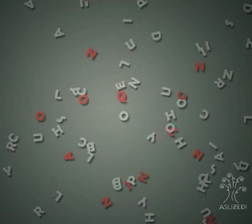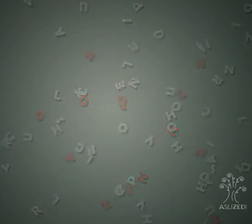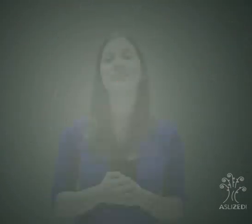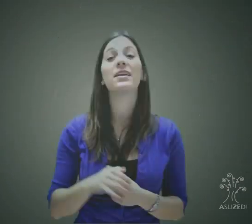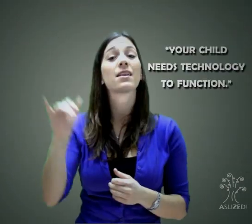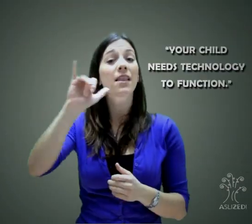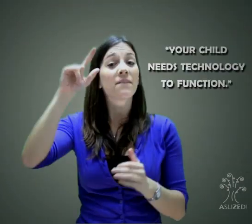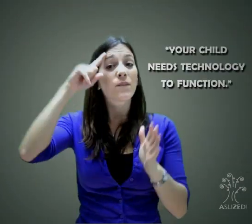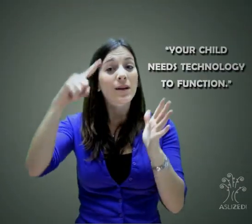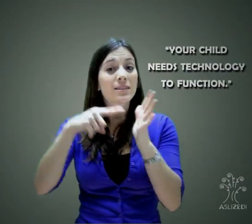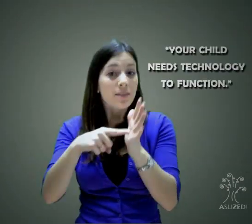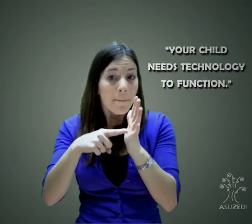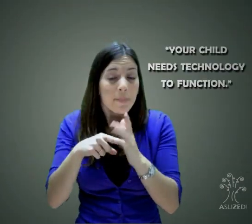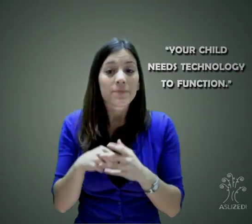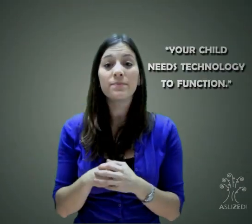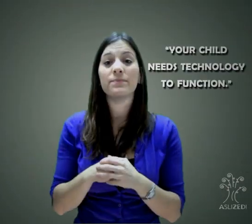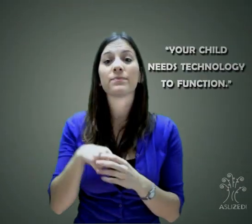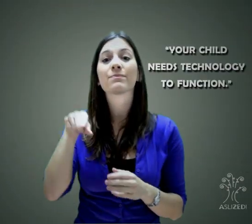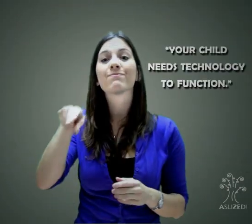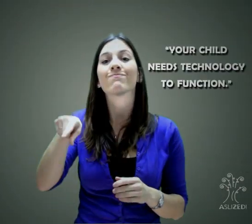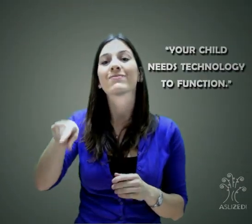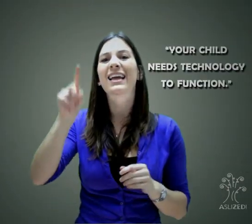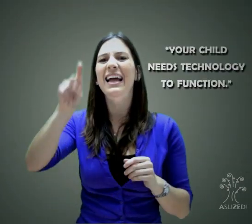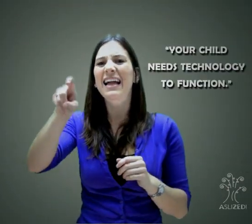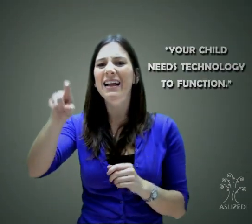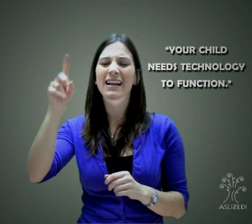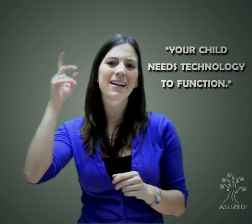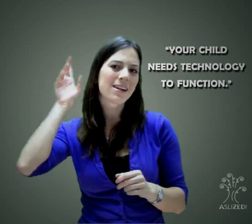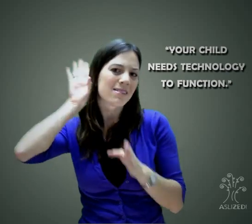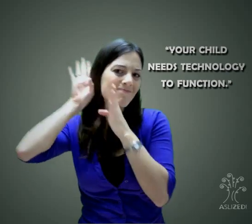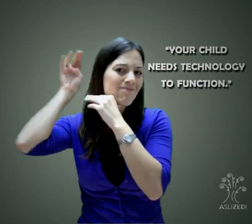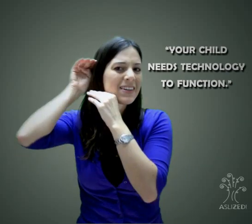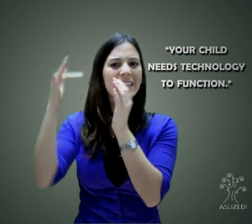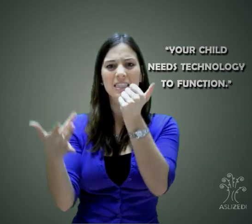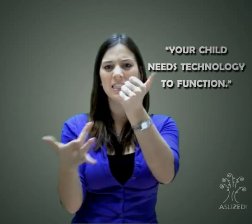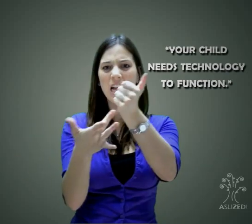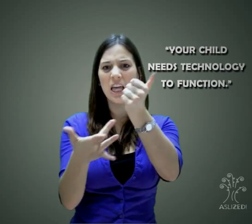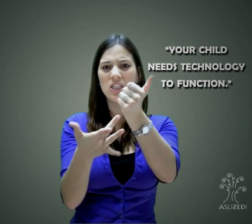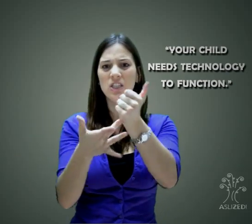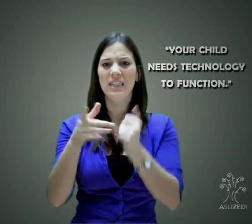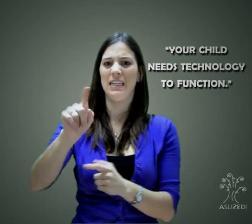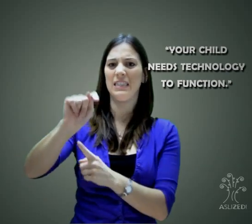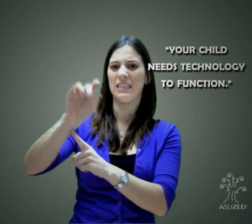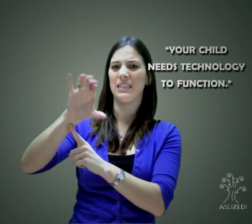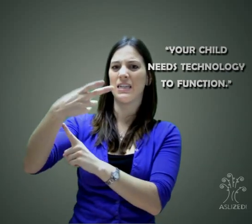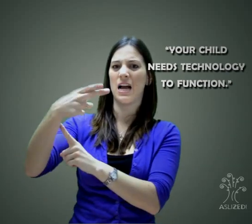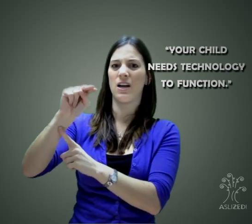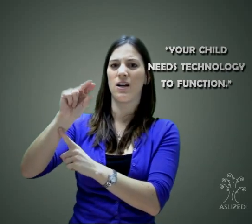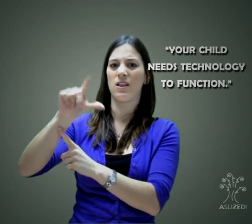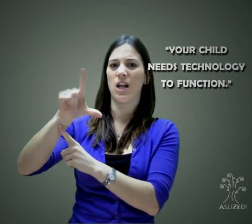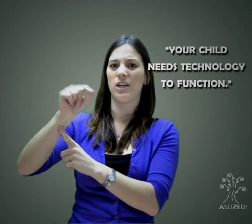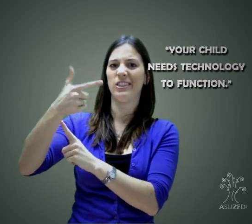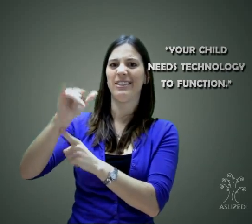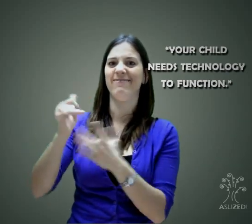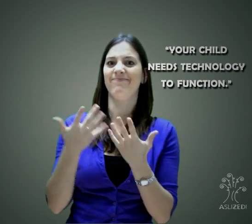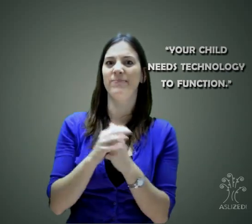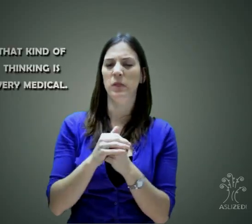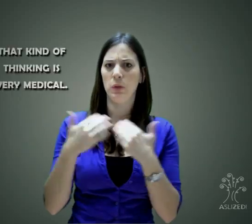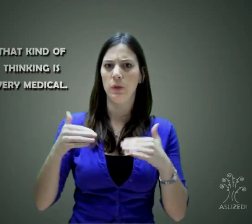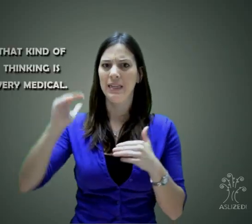For example, parents are almost always told your child needs technology to function, specifically the kind that fixes the ear. That kind of thinking